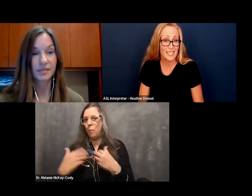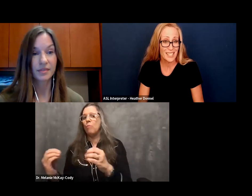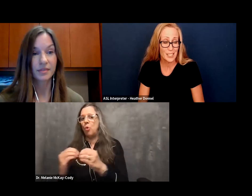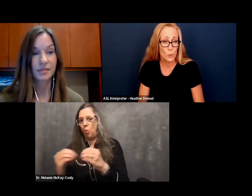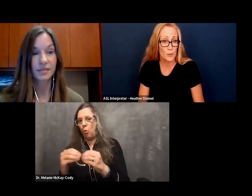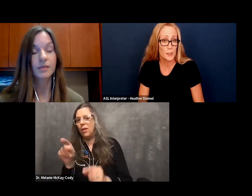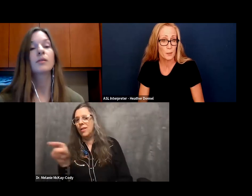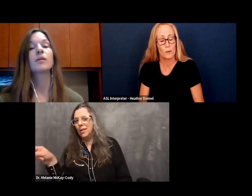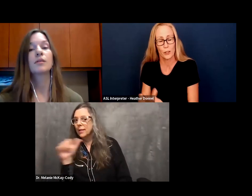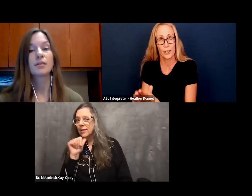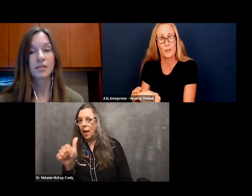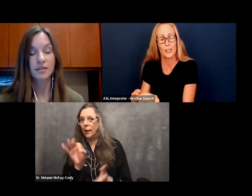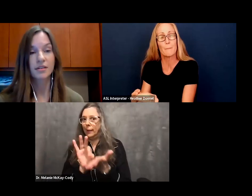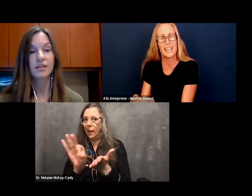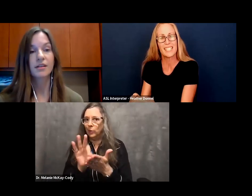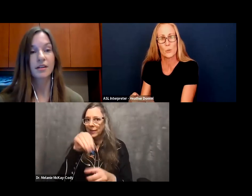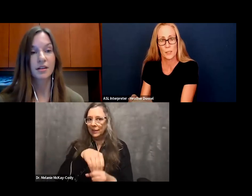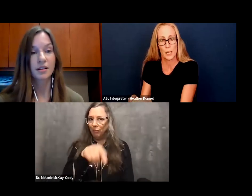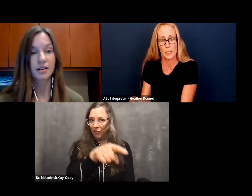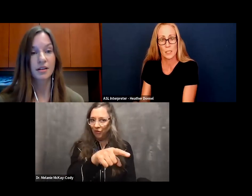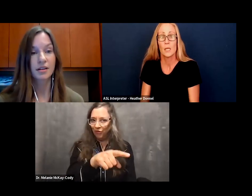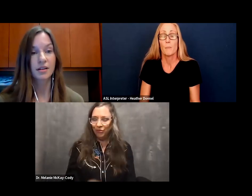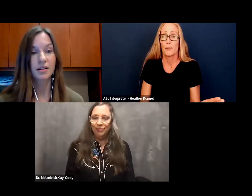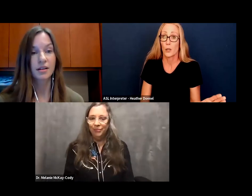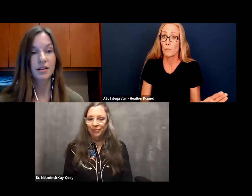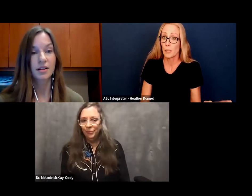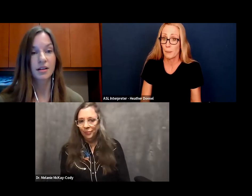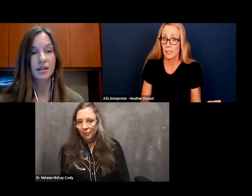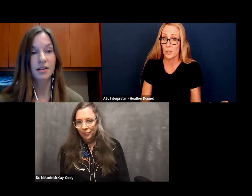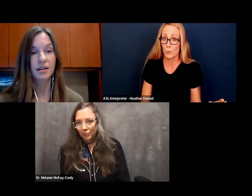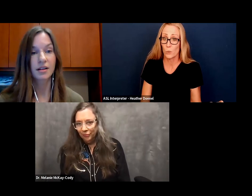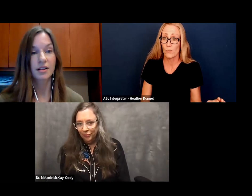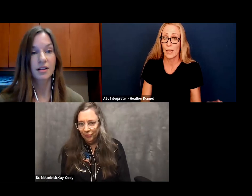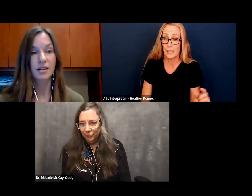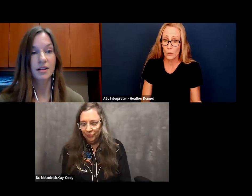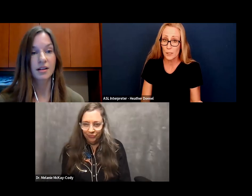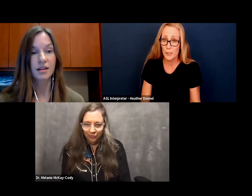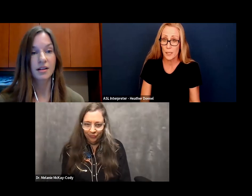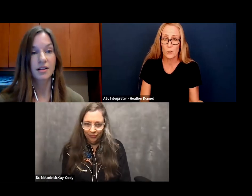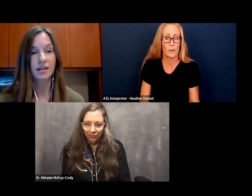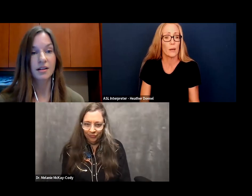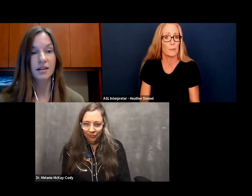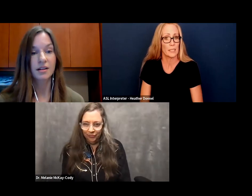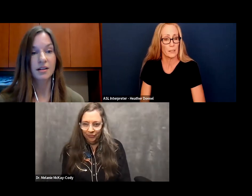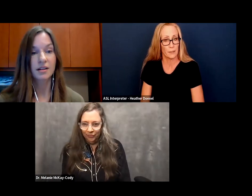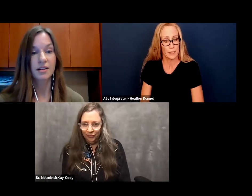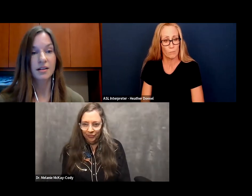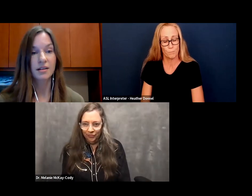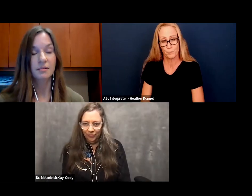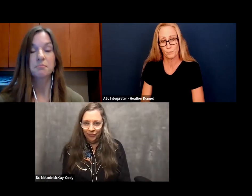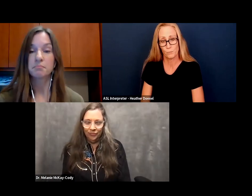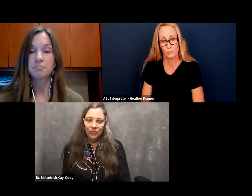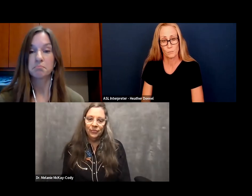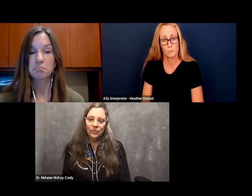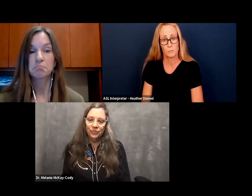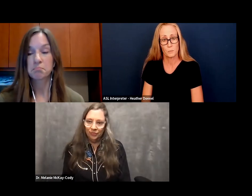38 signs with, sorry, 38 paintings with signs, but there are many paintings in which we have not counted the signs or have not been identified yet.